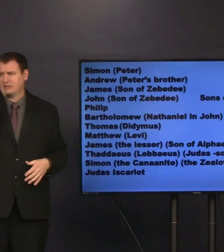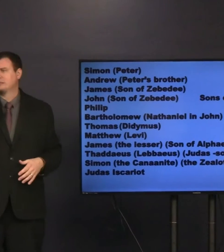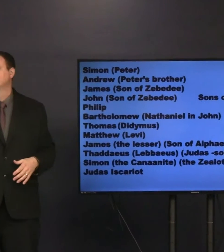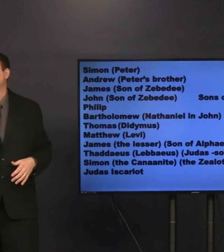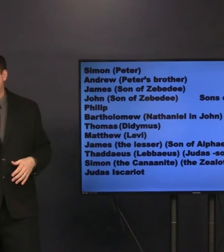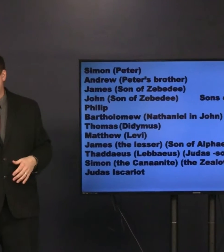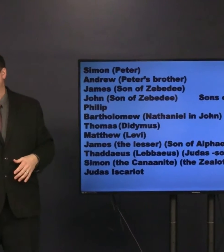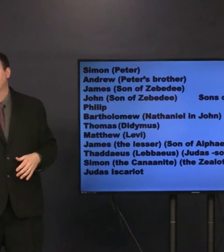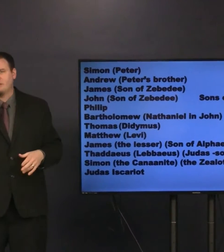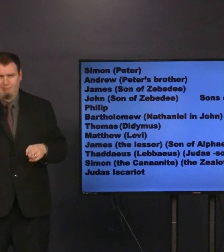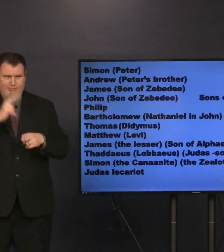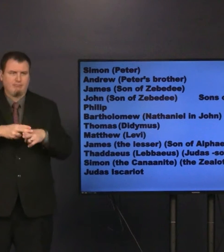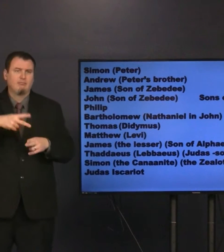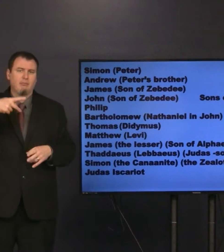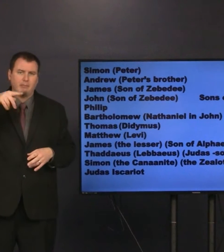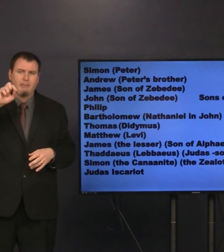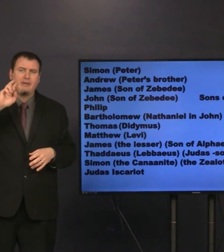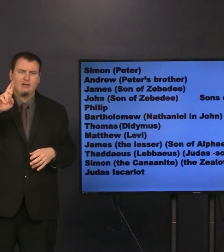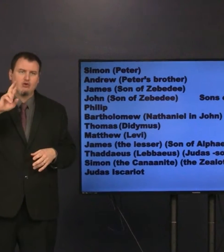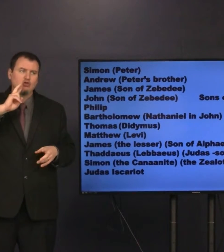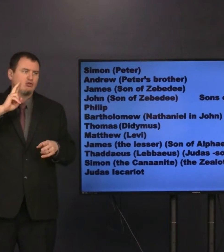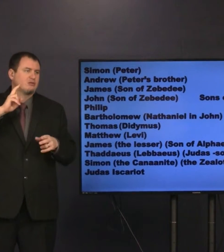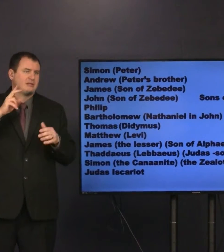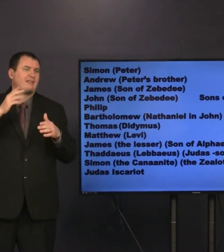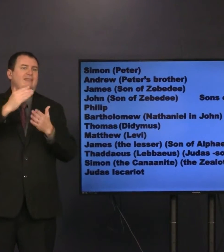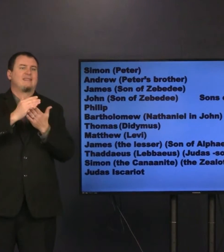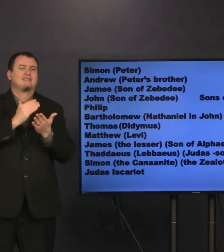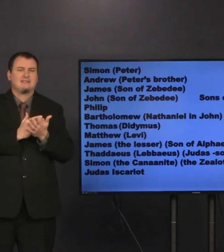So, we always have Simon, Peter,